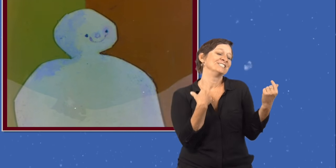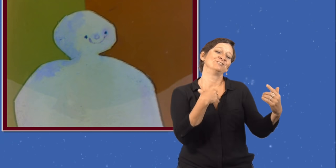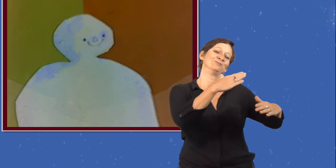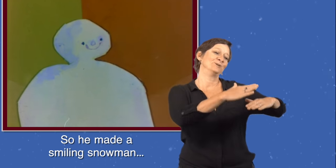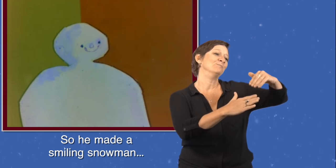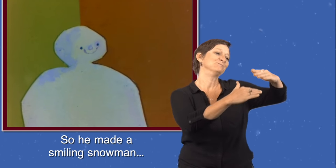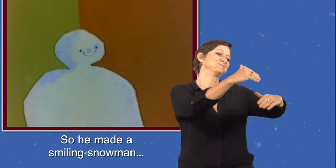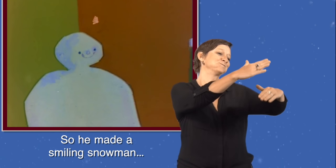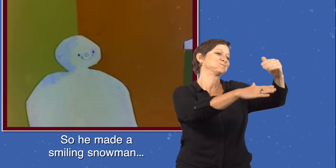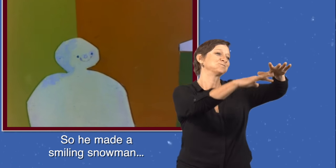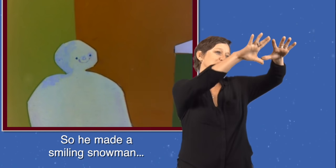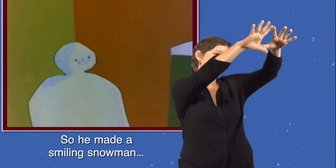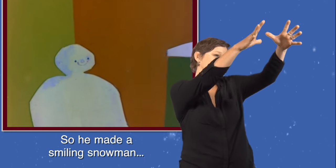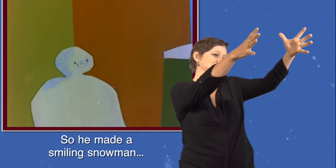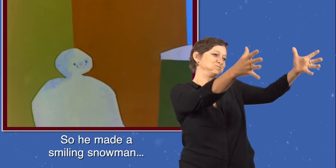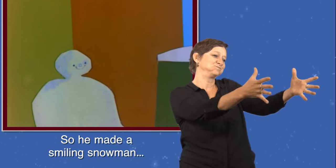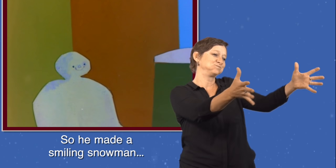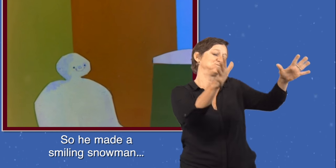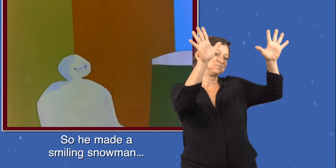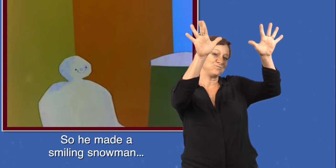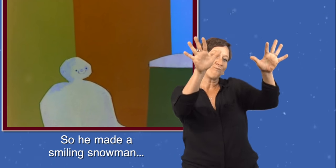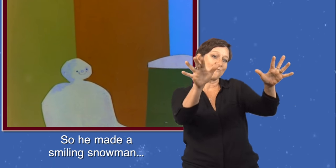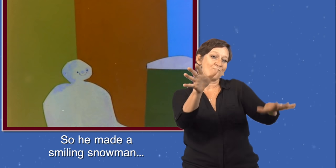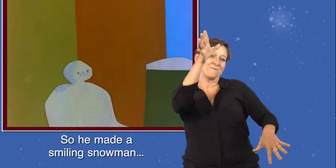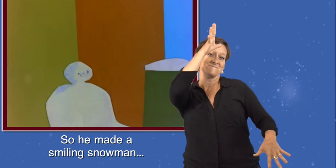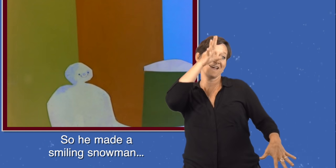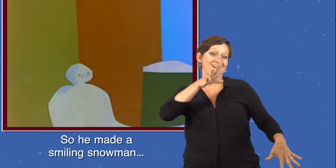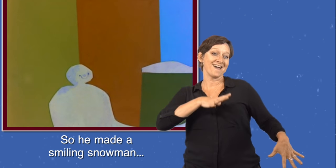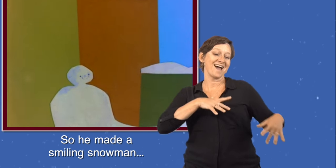So, he made a smiling snowman.